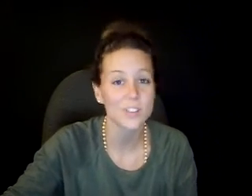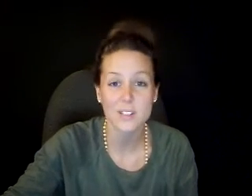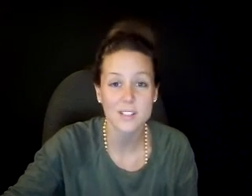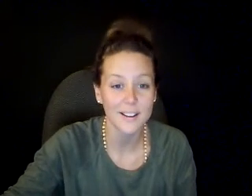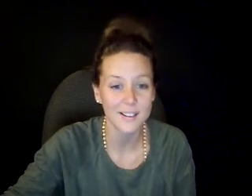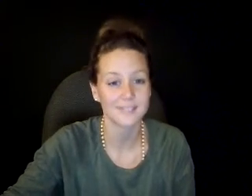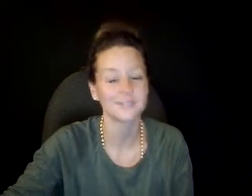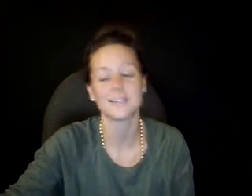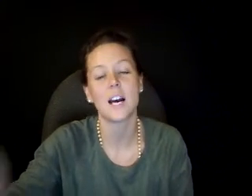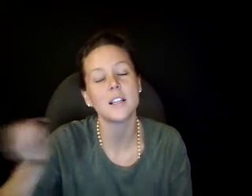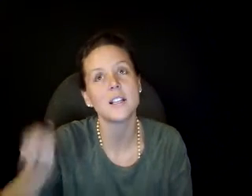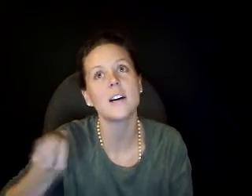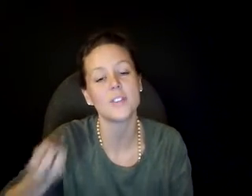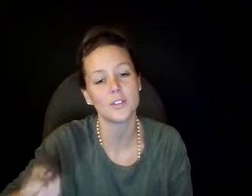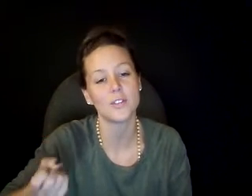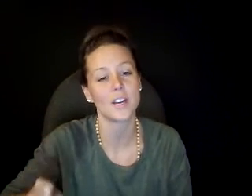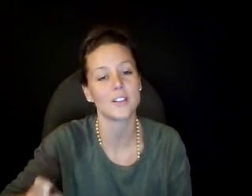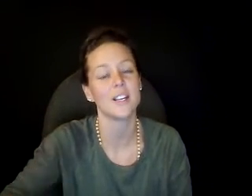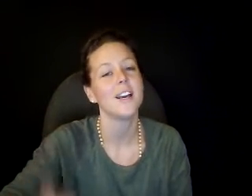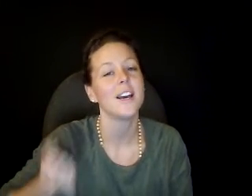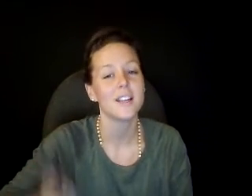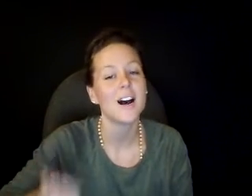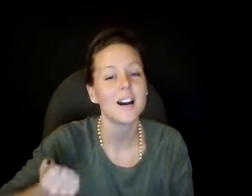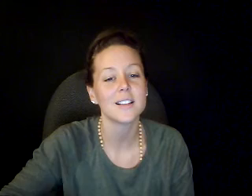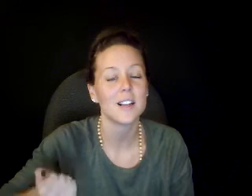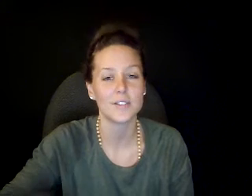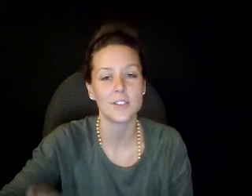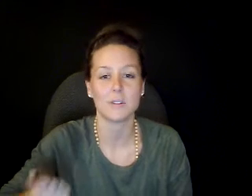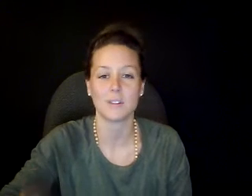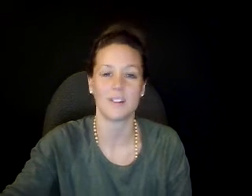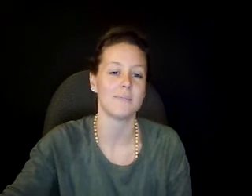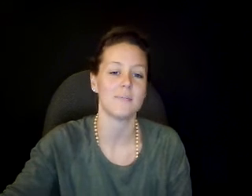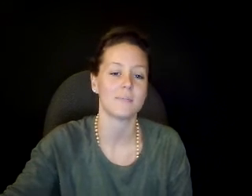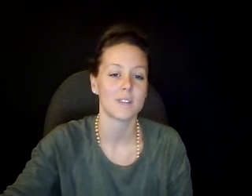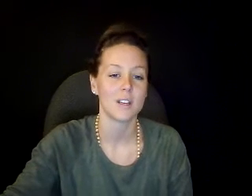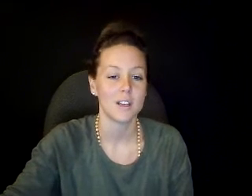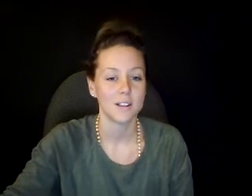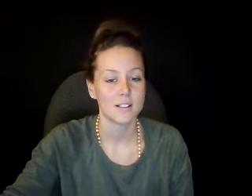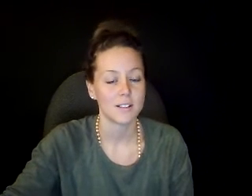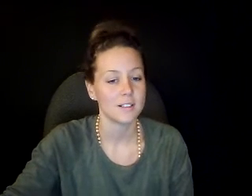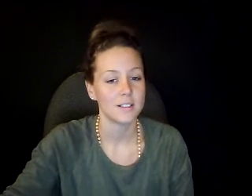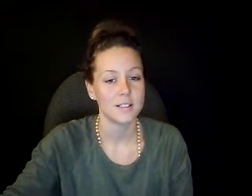your Son. I love you, Father, and I love you, Son. This is